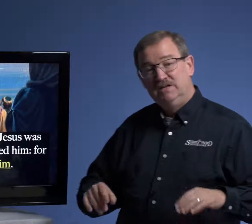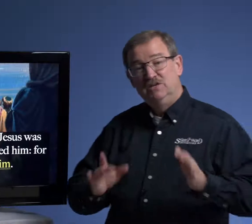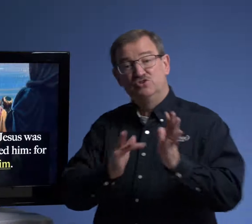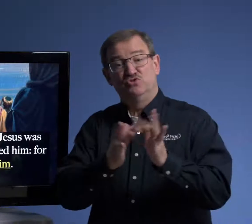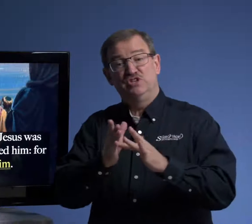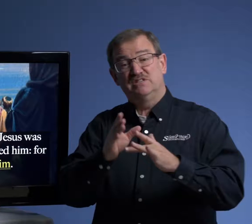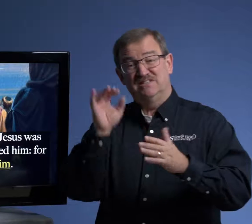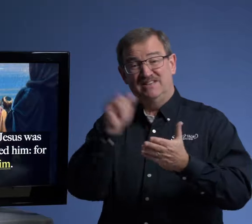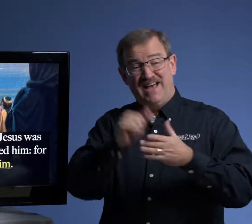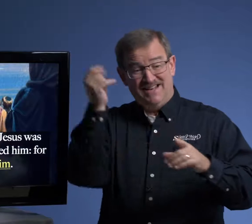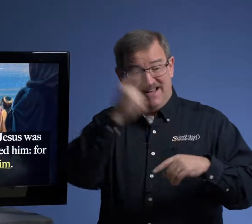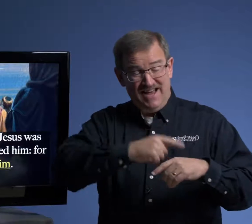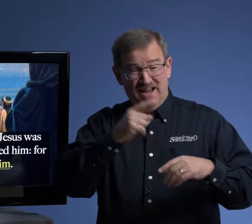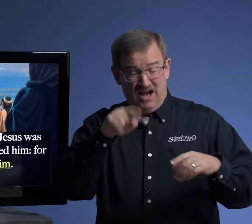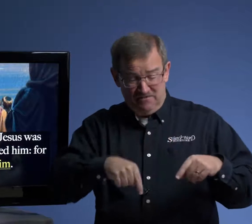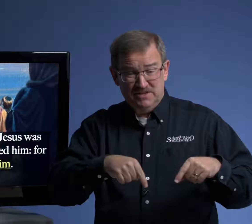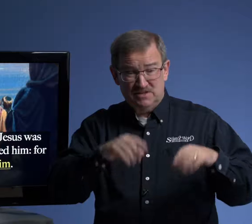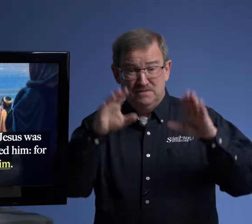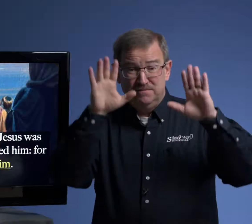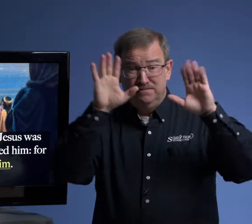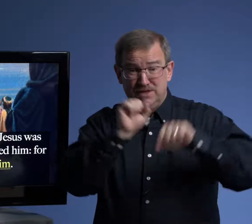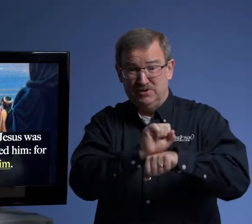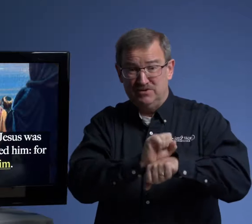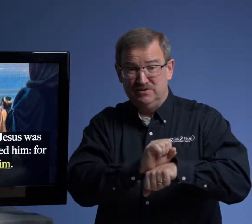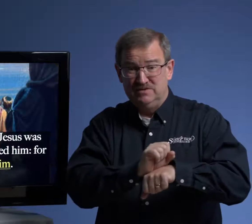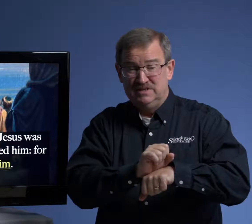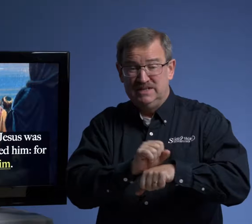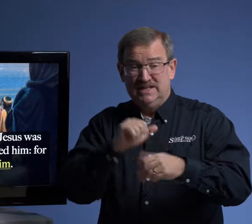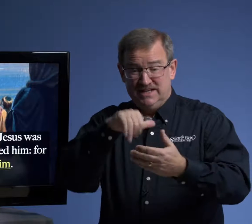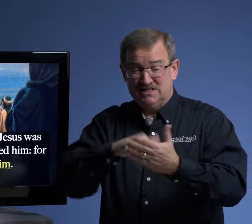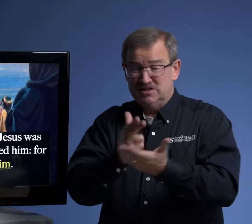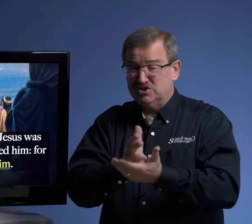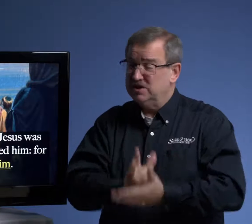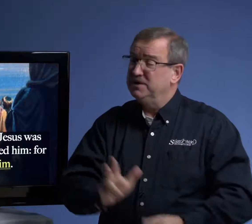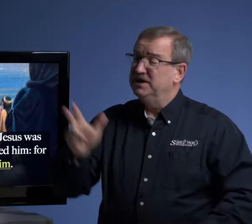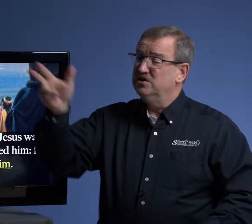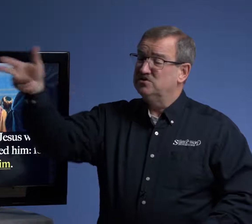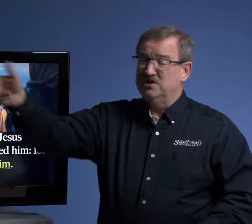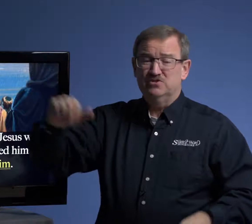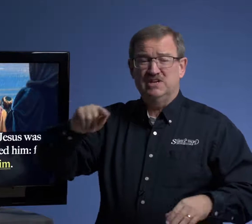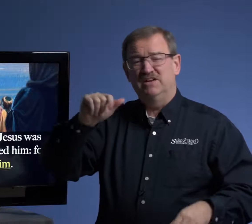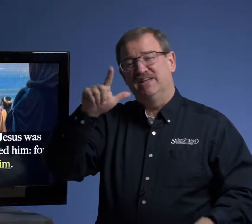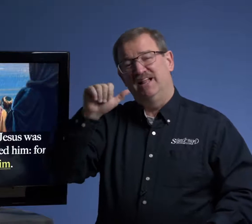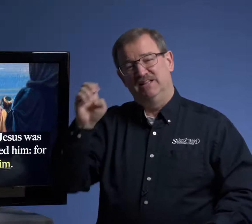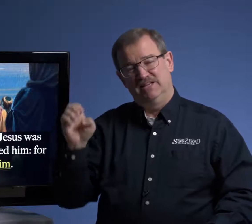So Jesus, that day of this miracle, he gets in the ship and he goes to the other side of Galilee,